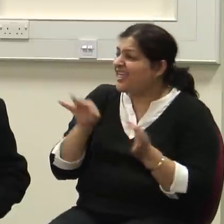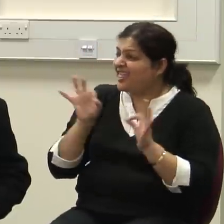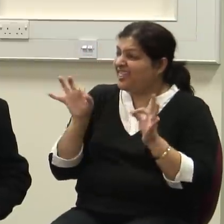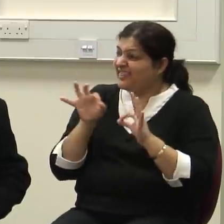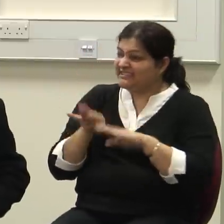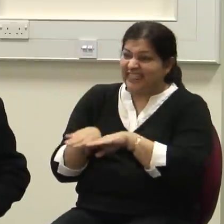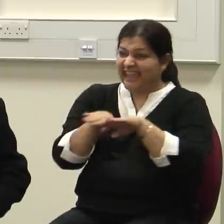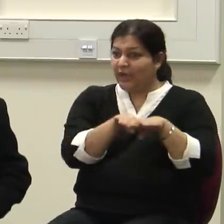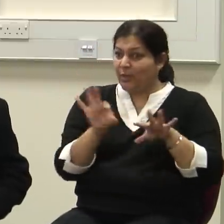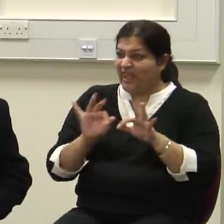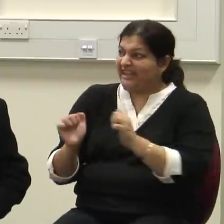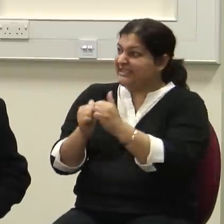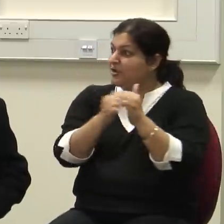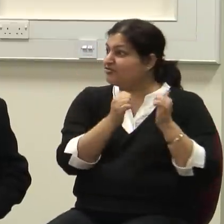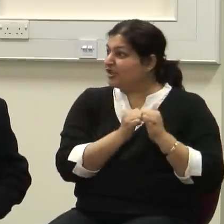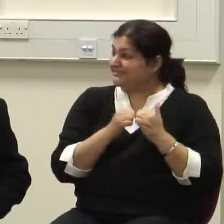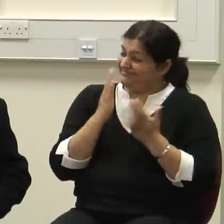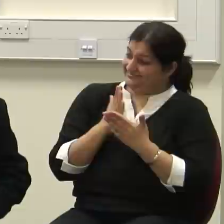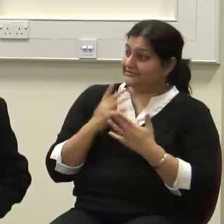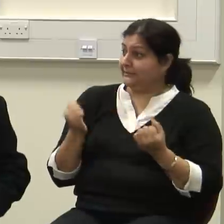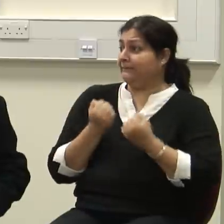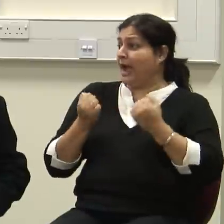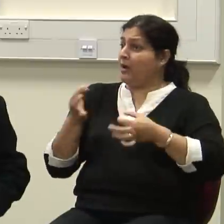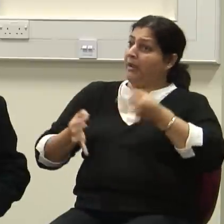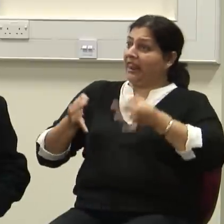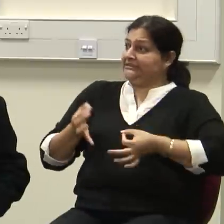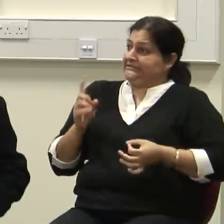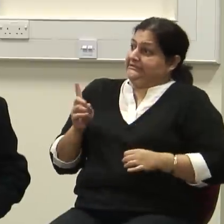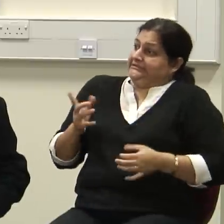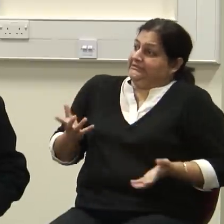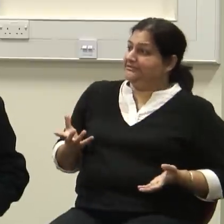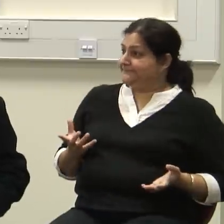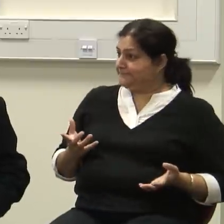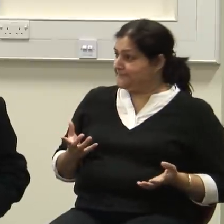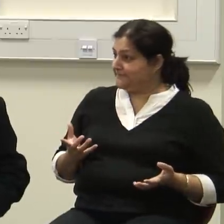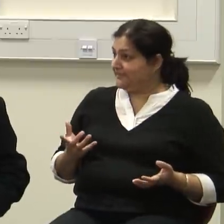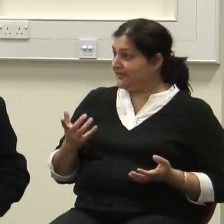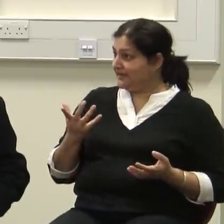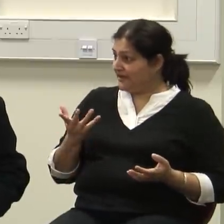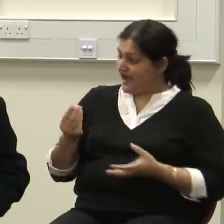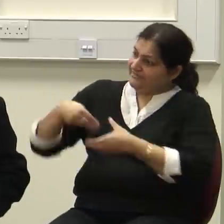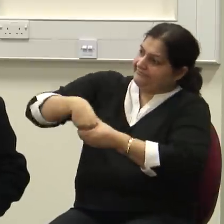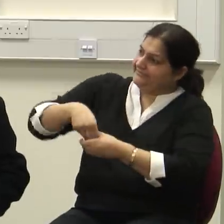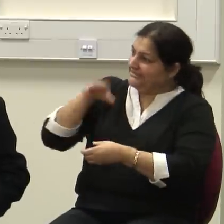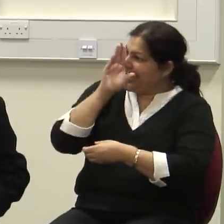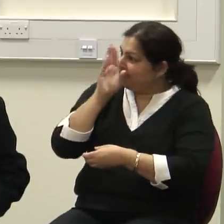it. That becomes power politics. That becomes, has its own tremendous dangers, especially in a large pluralistic